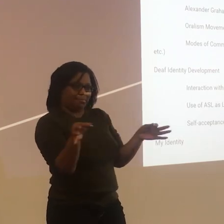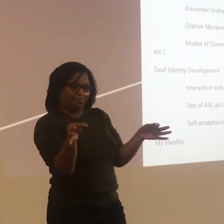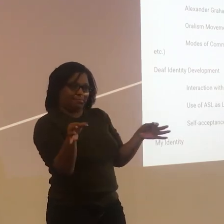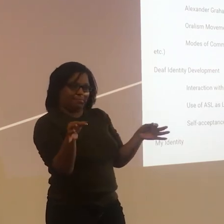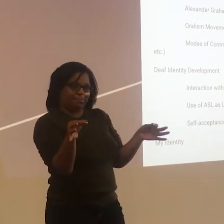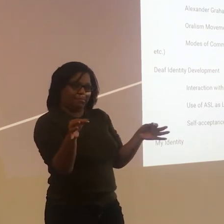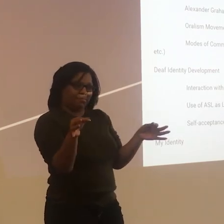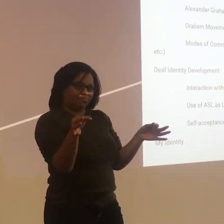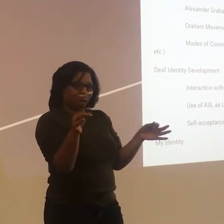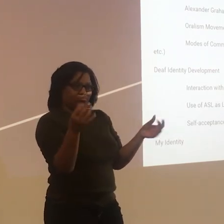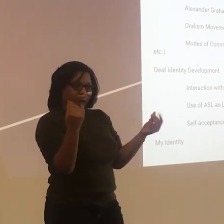recognized.